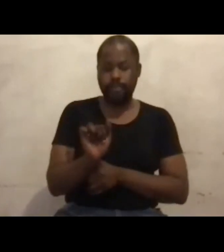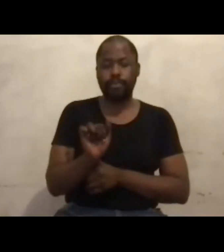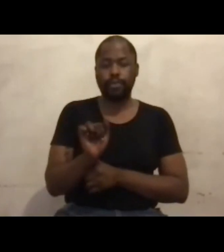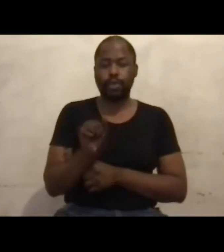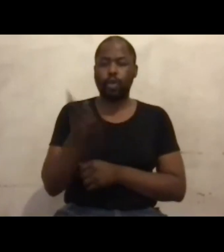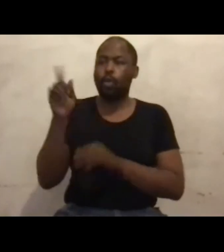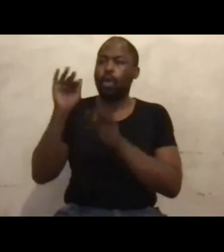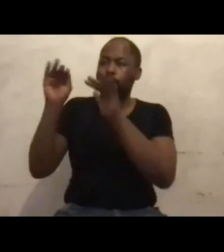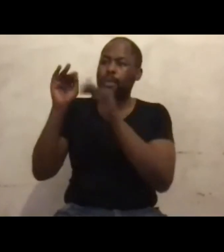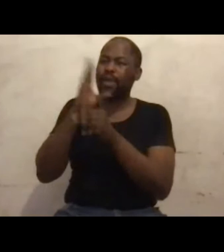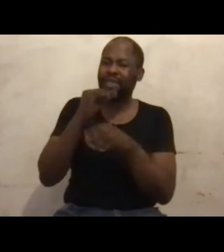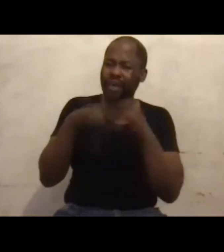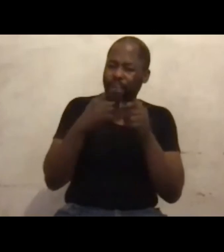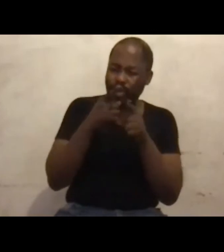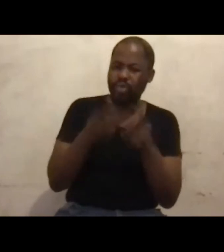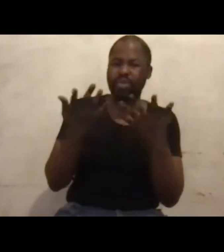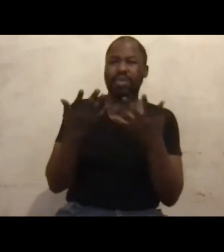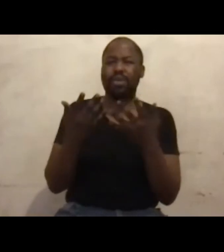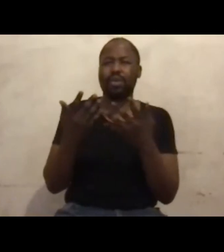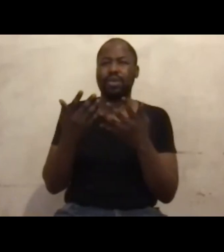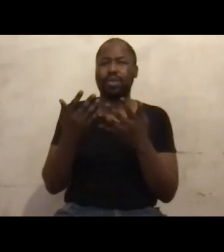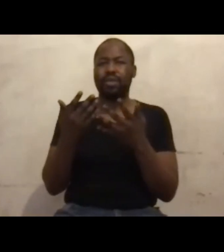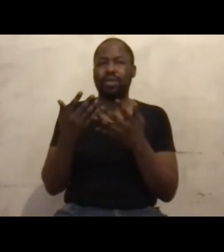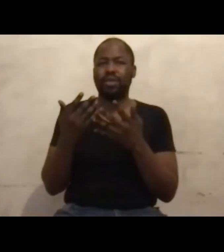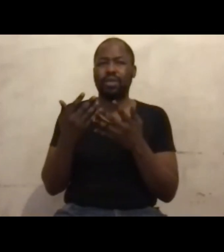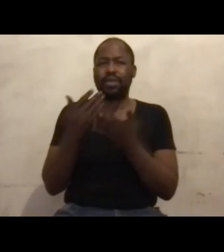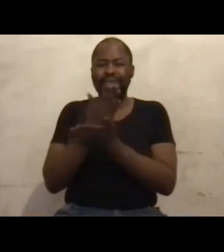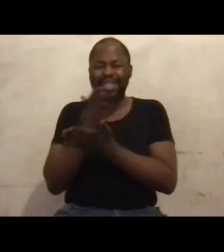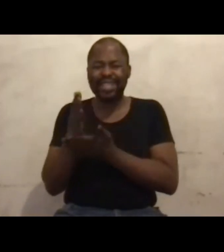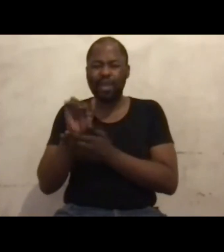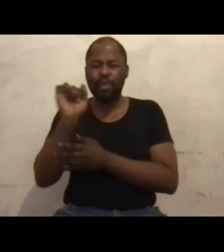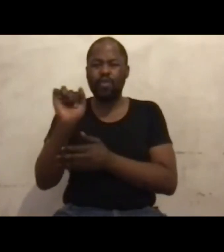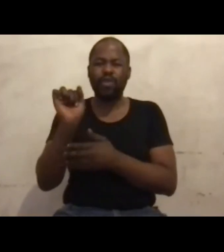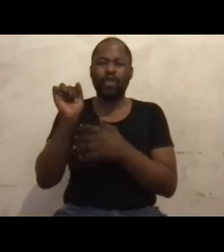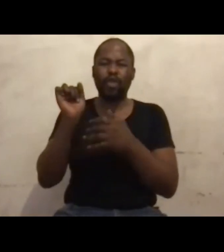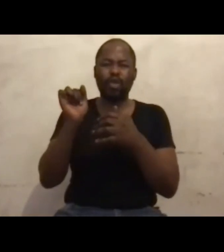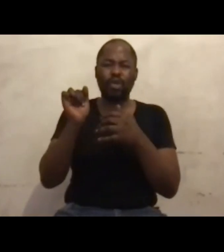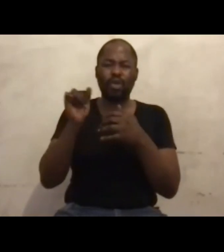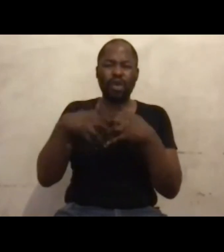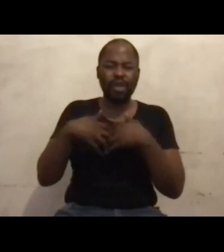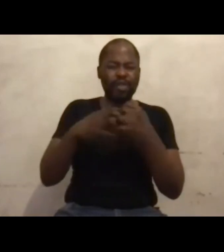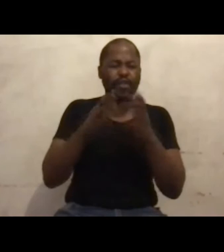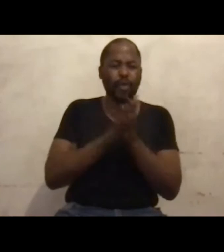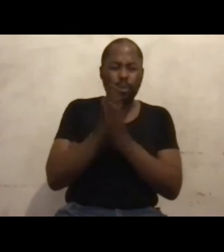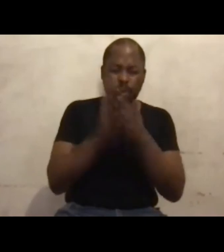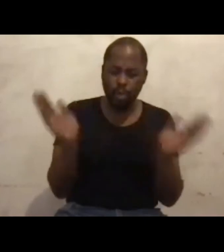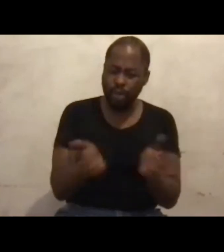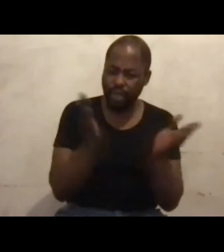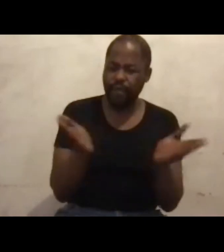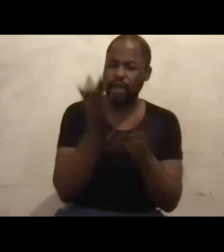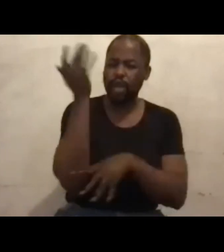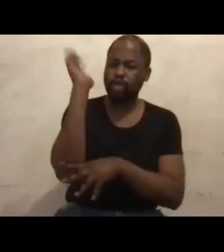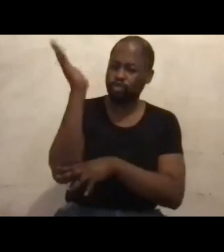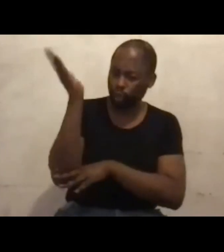people's opinions about some of your creative outputs, from motivational talks to the artwork that I've drawn for